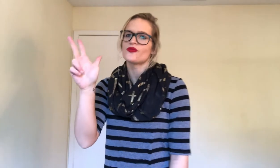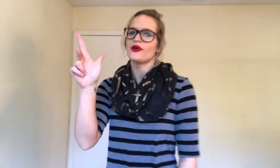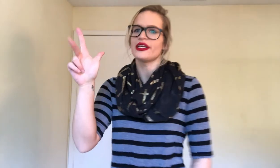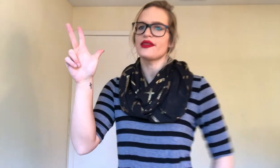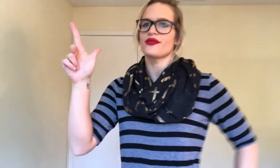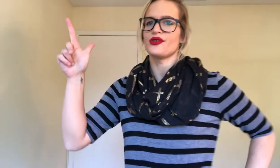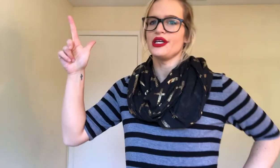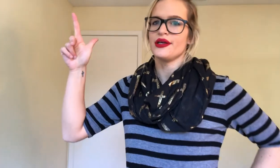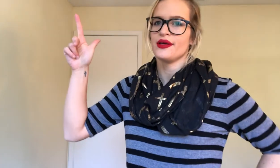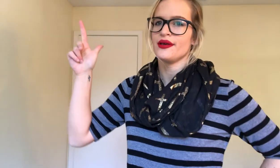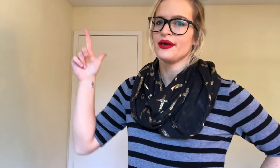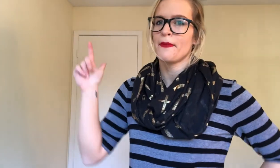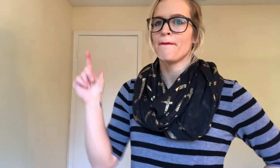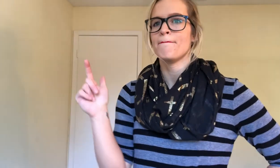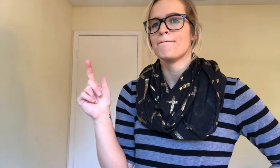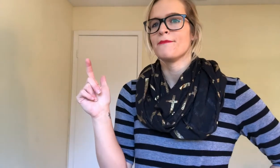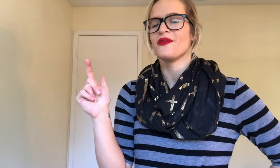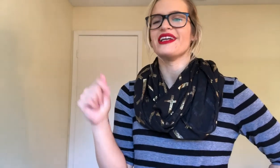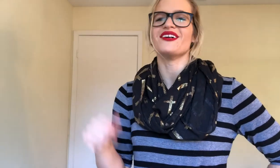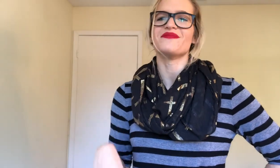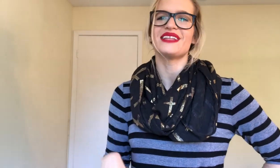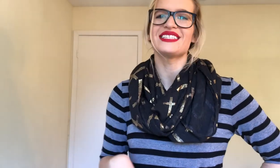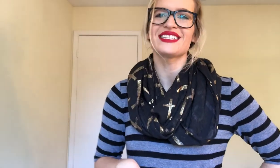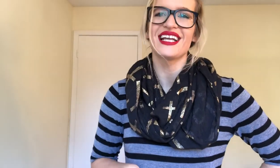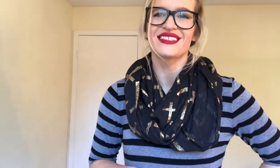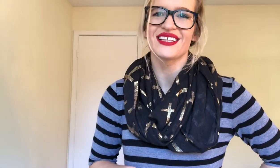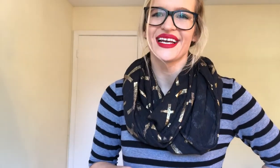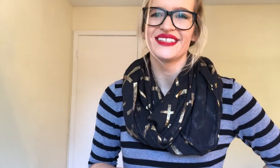23. Wait, no, that's the next line.